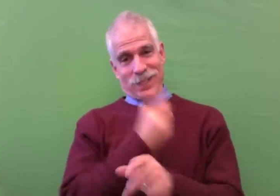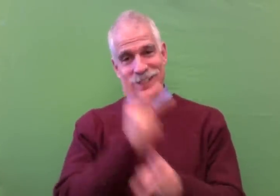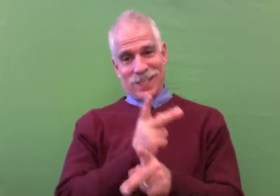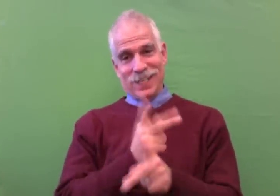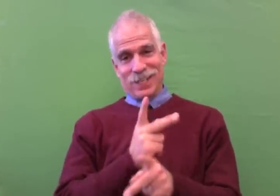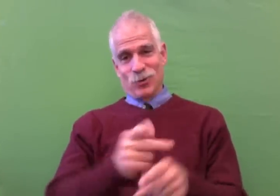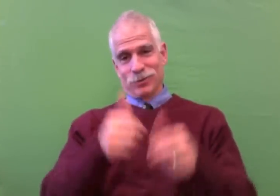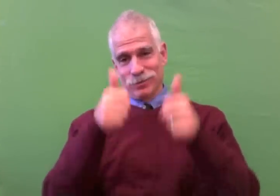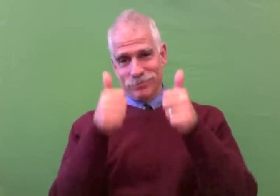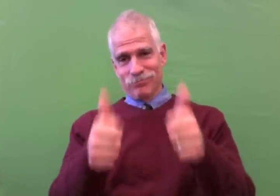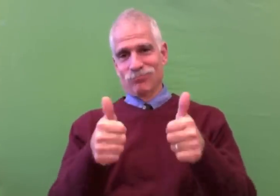Take care.